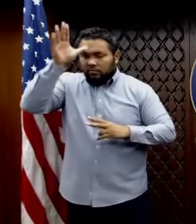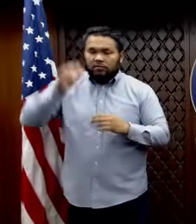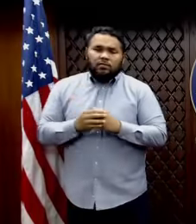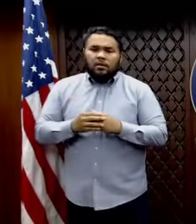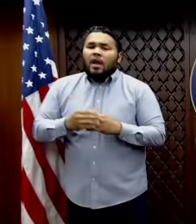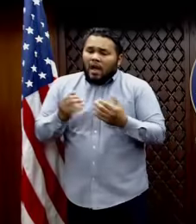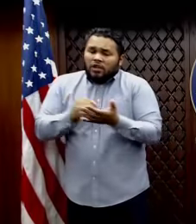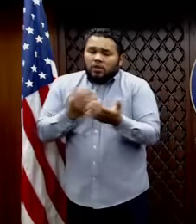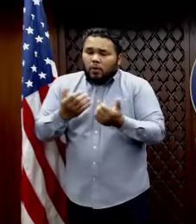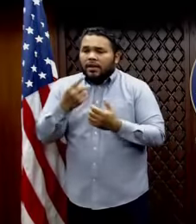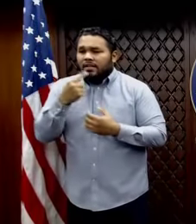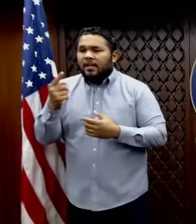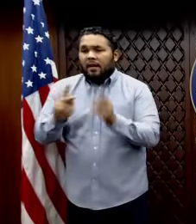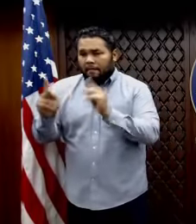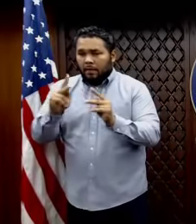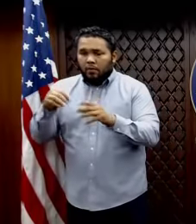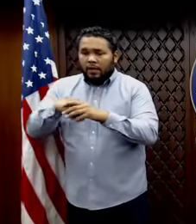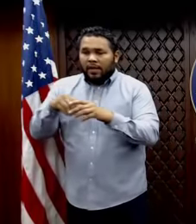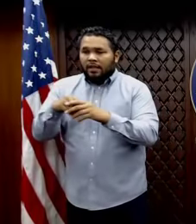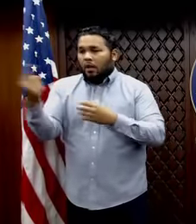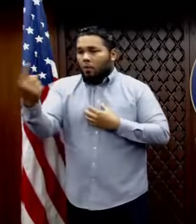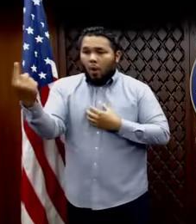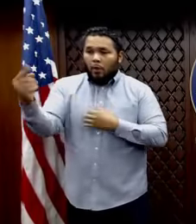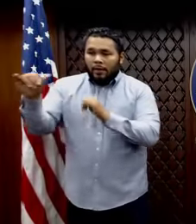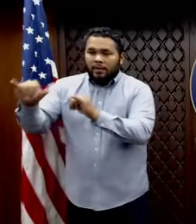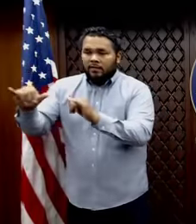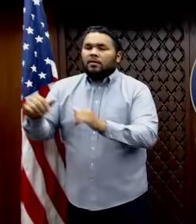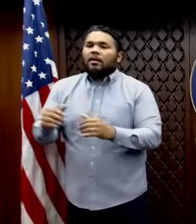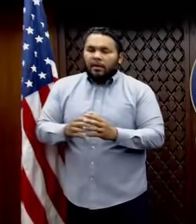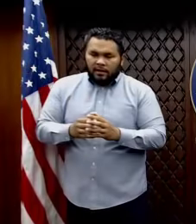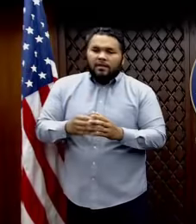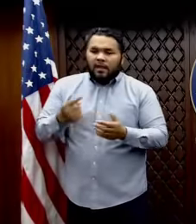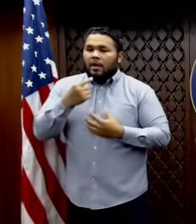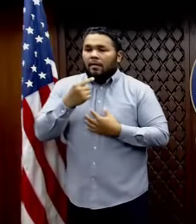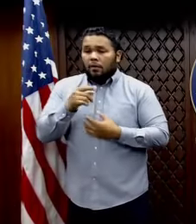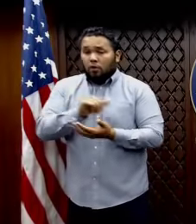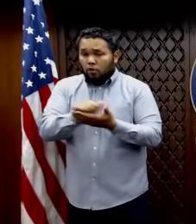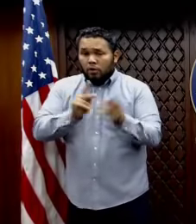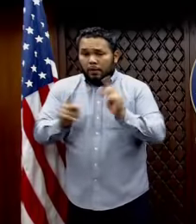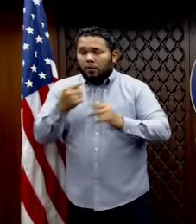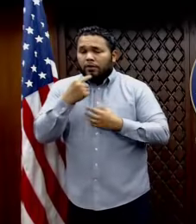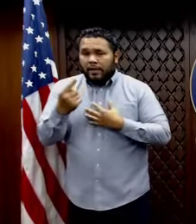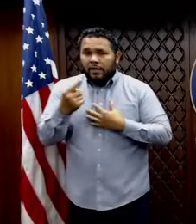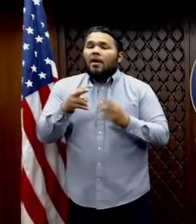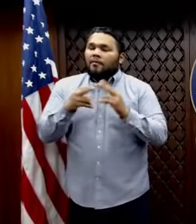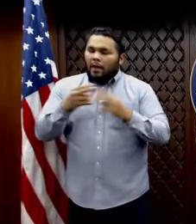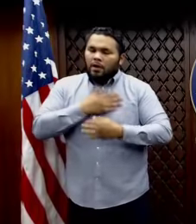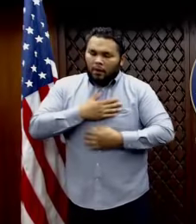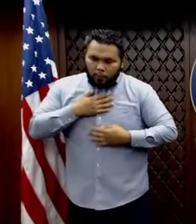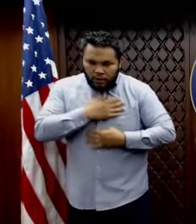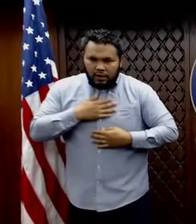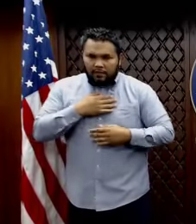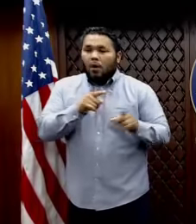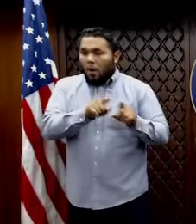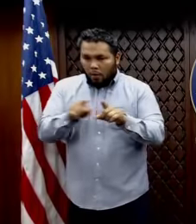quarantine now are saying that they were, uh, very appreciative and very grateful that, uh, they are also,